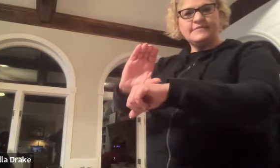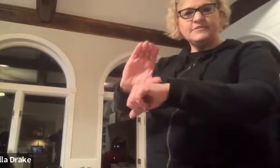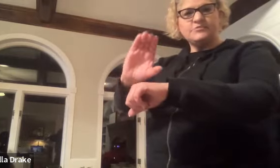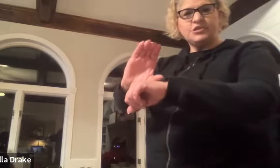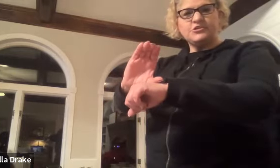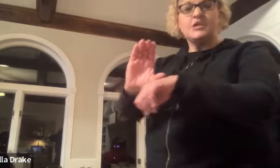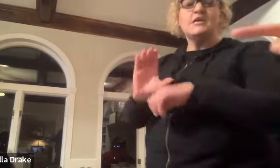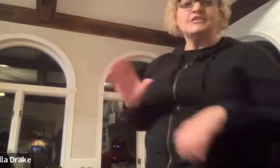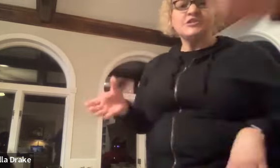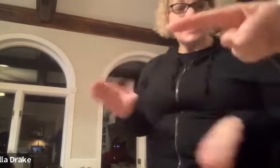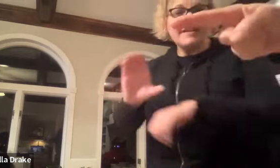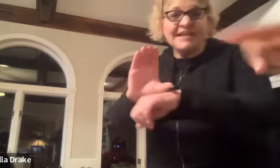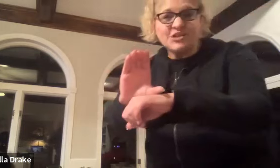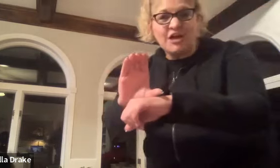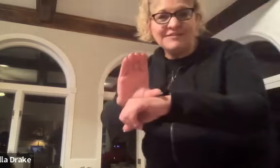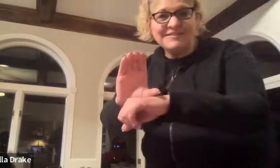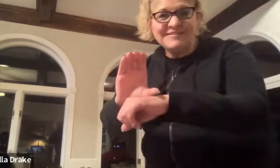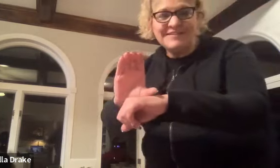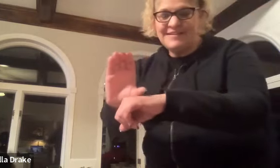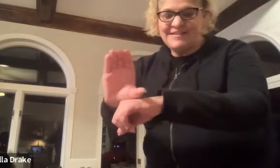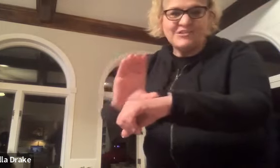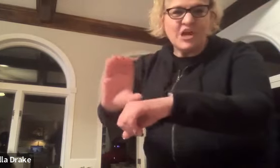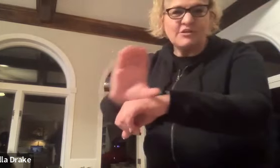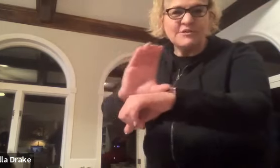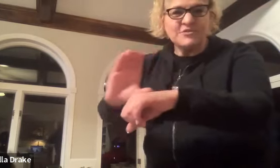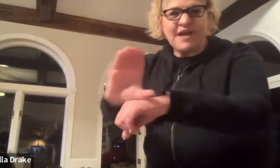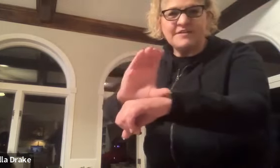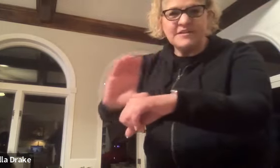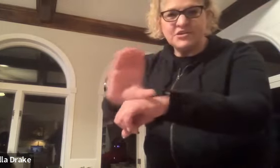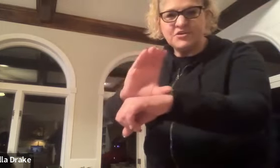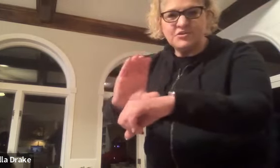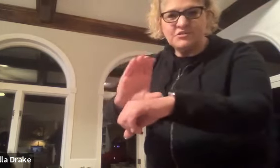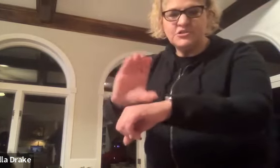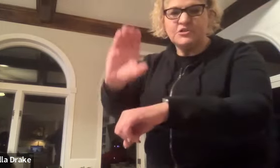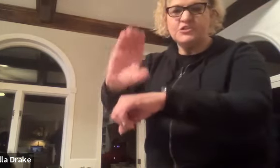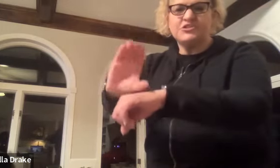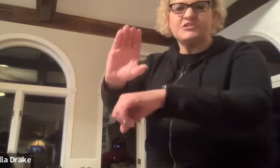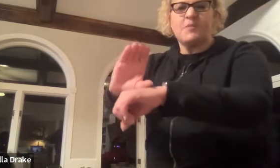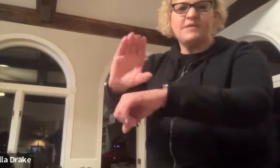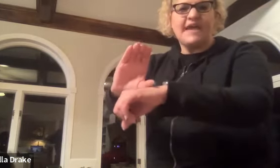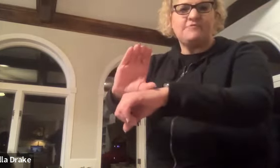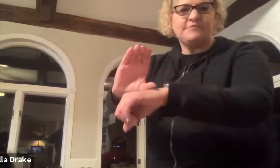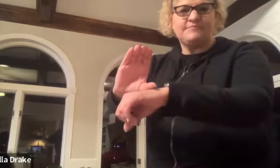so church it's just kind of like chocolate chocolate was around in a circle church is just up and down ready